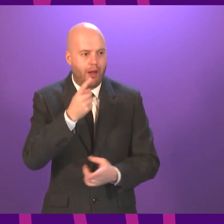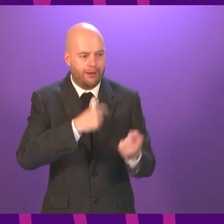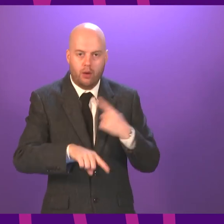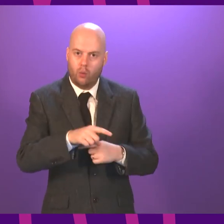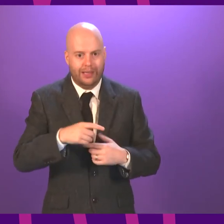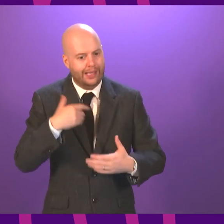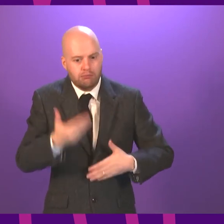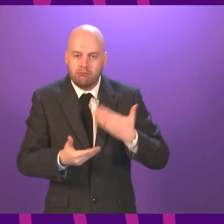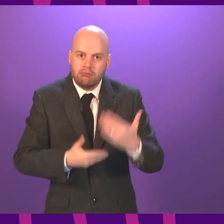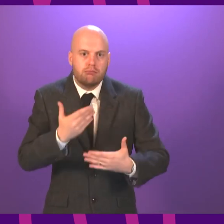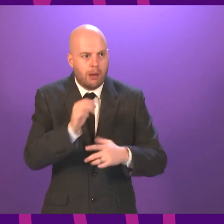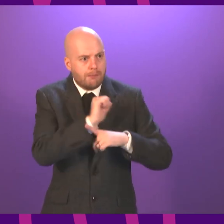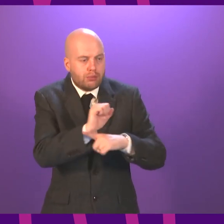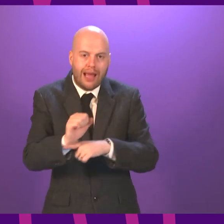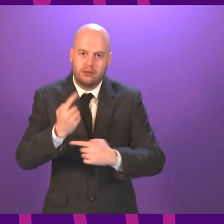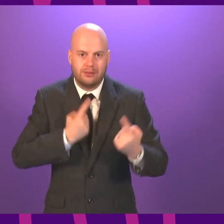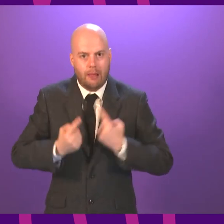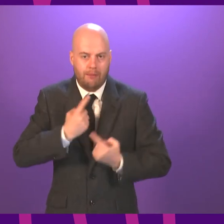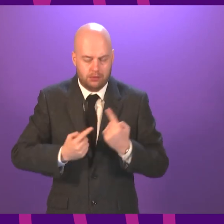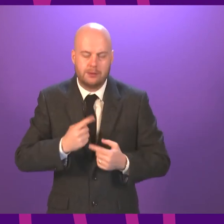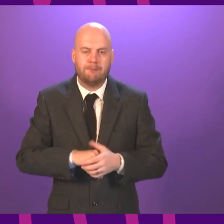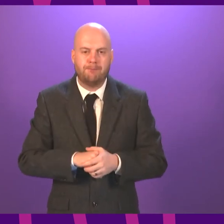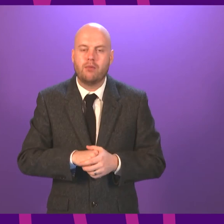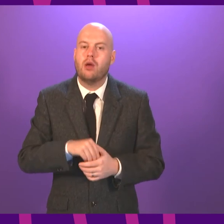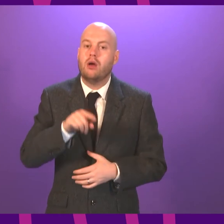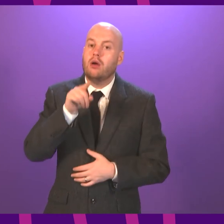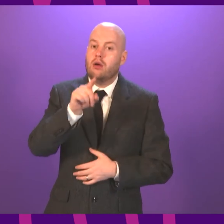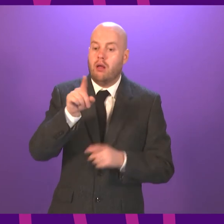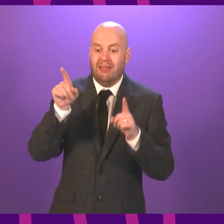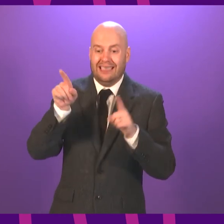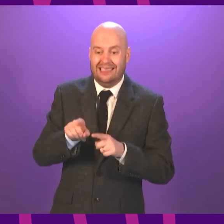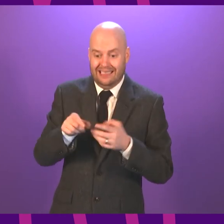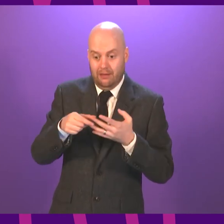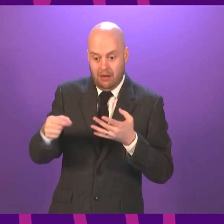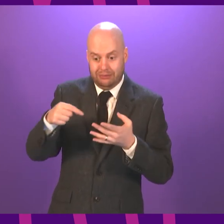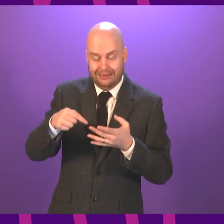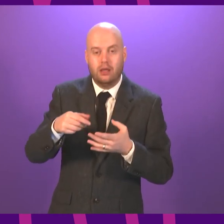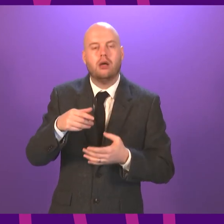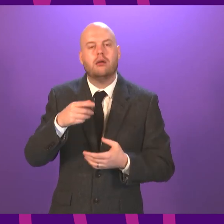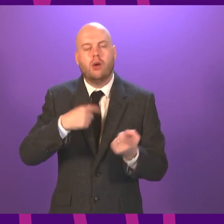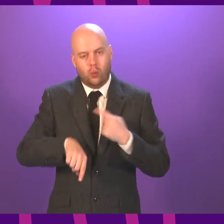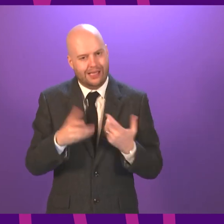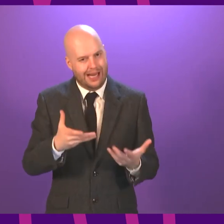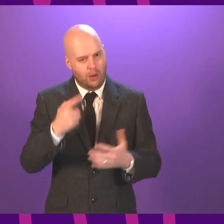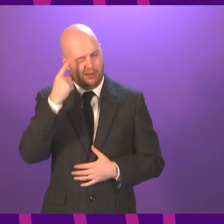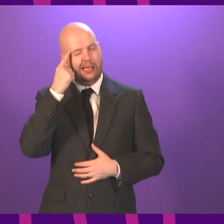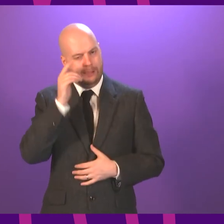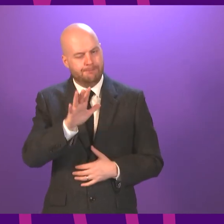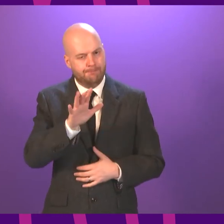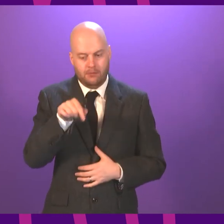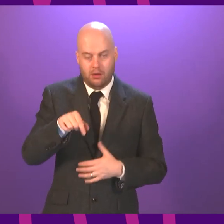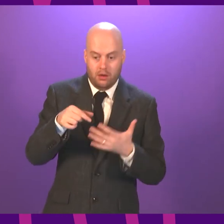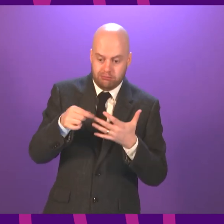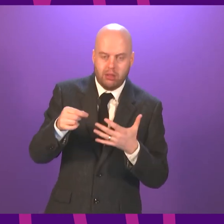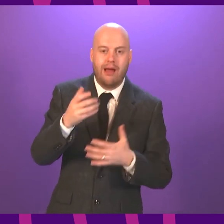virus all along. In respect of the Delta variant, we now think that it represents well